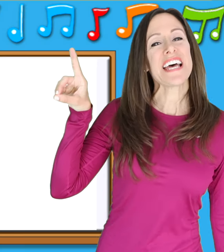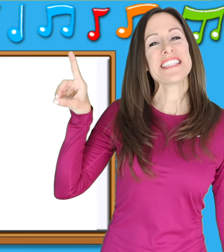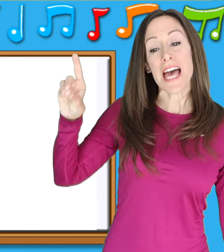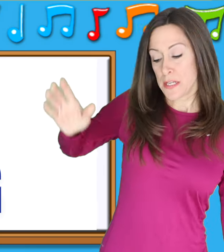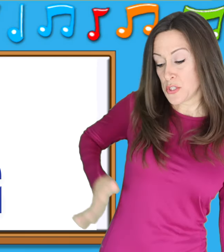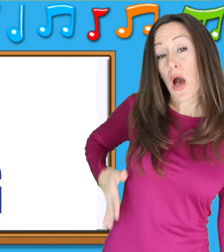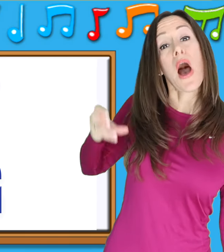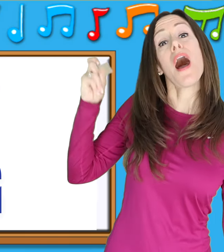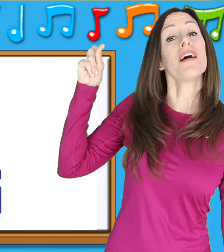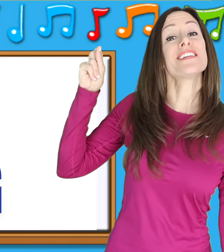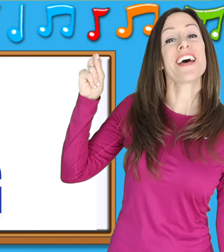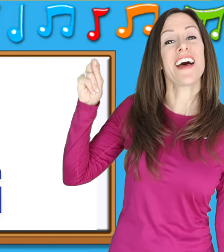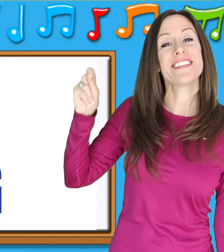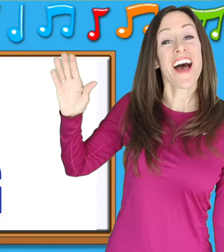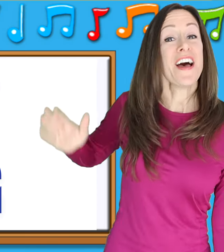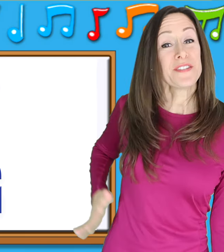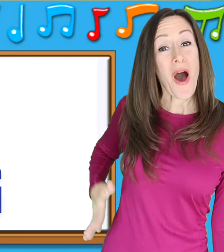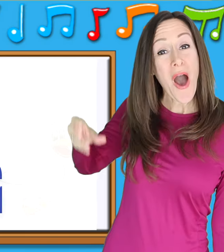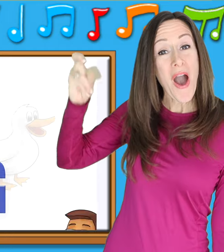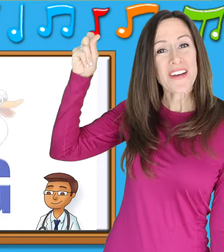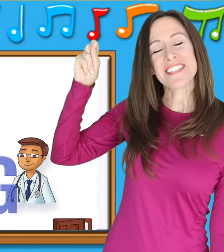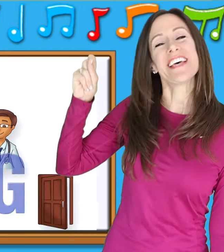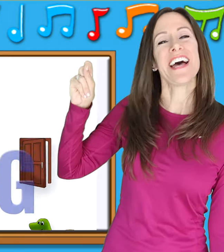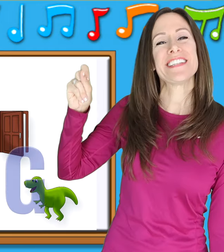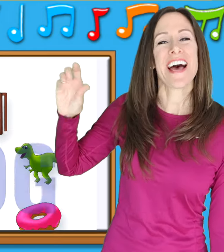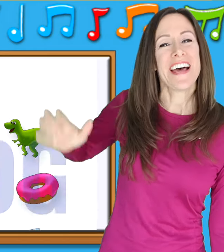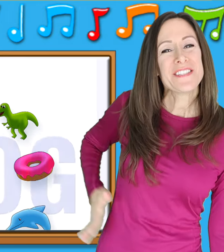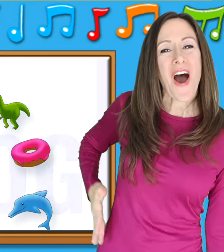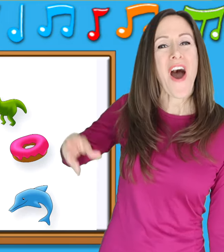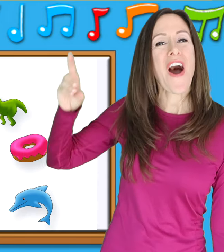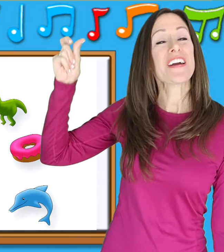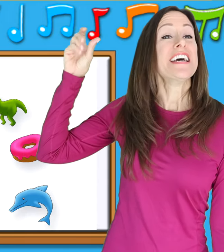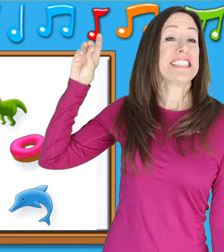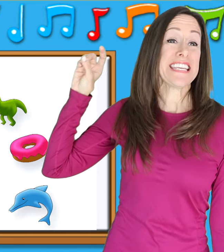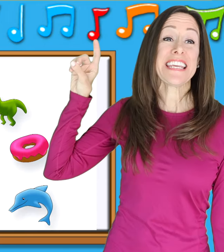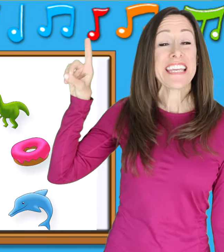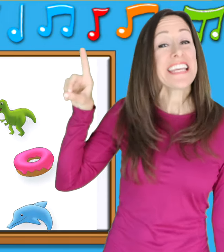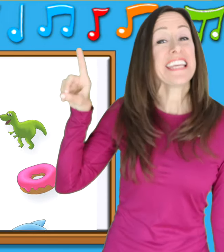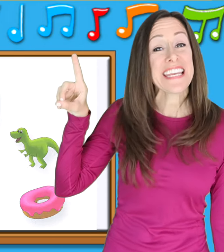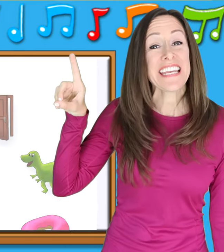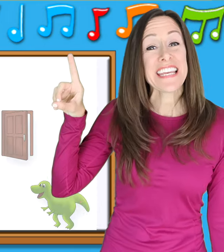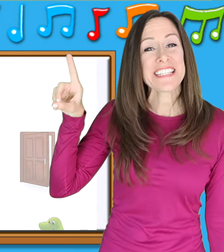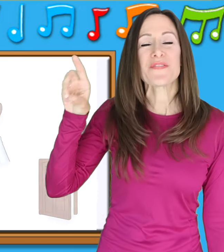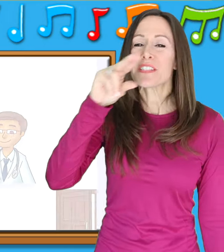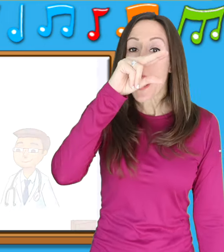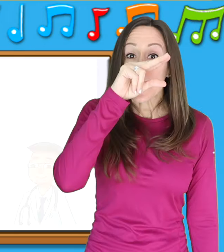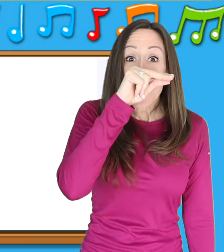-d-d-dog, d-d-d-dog, d-d-d-dog D is for d-d